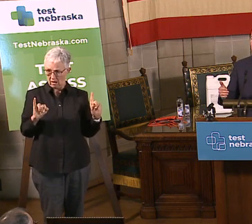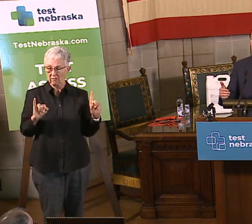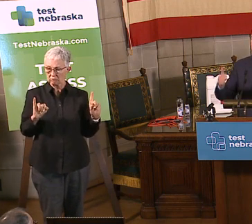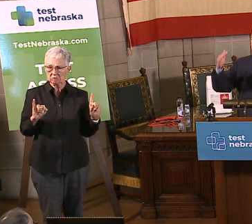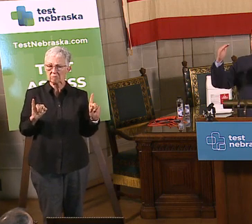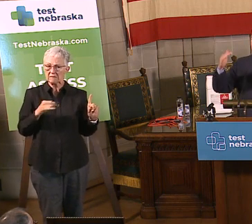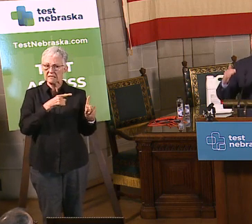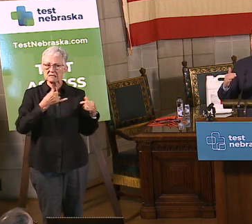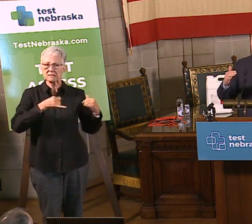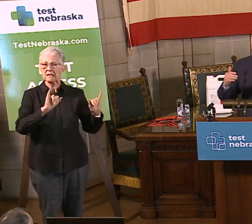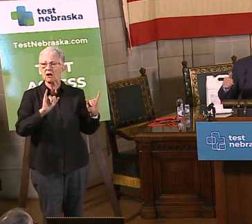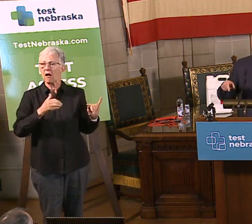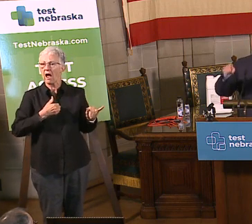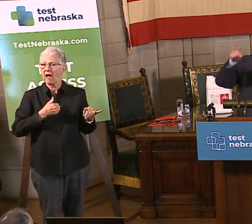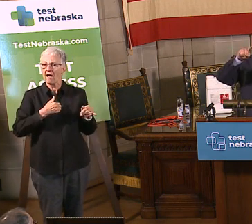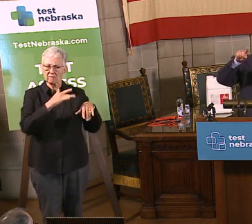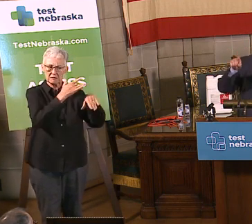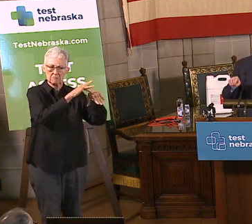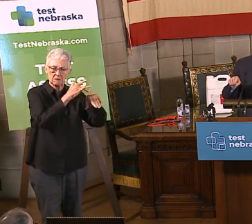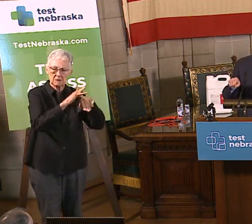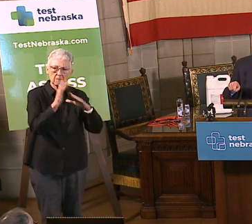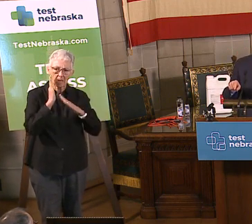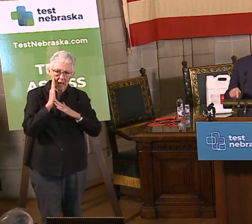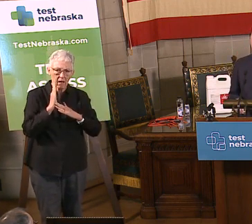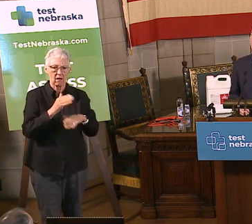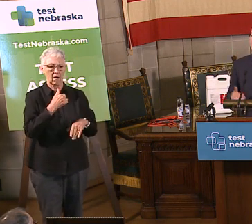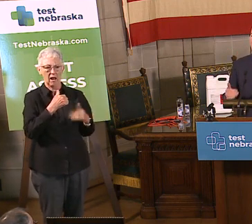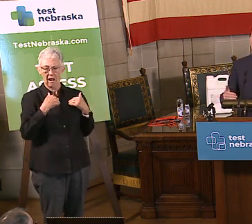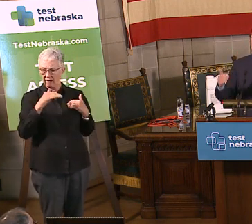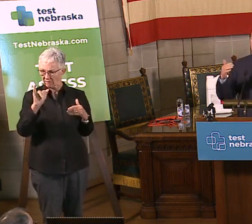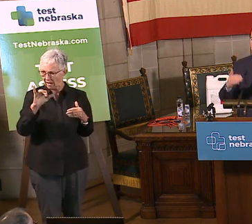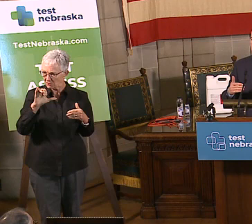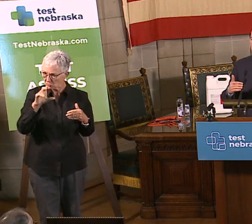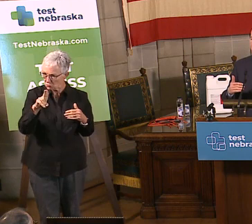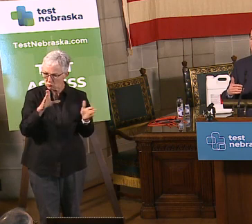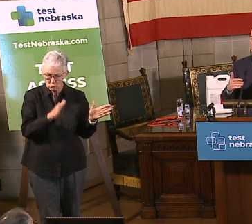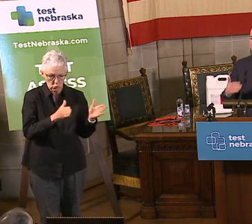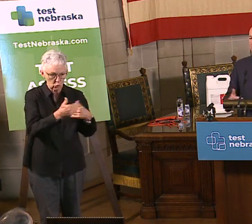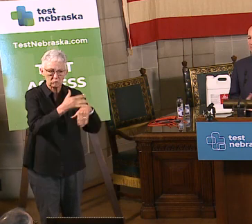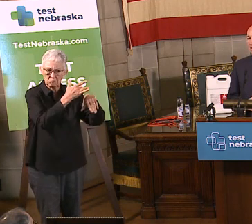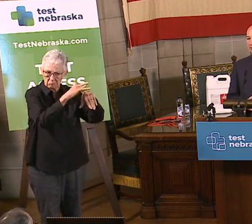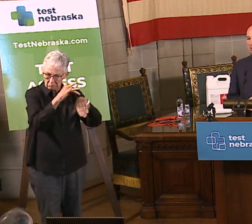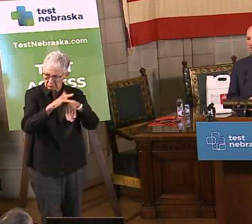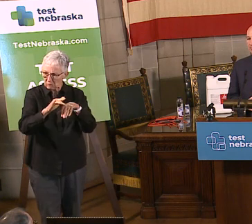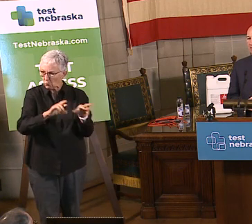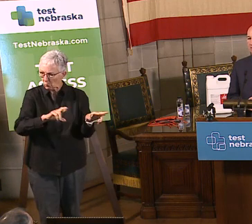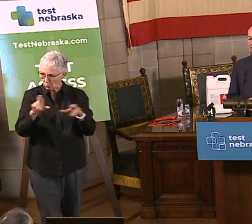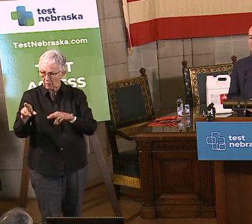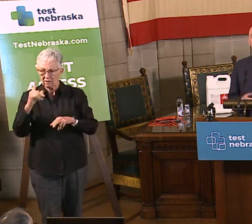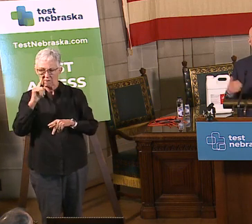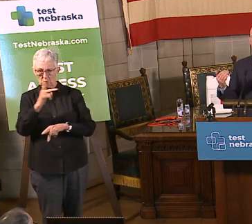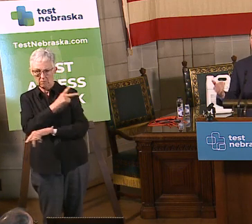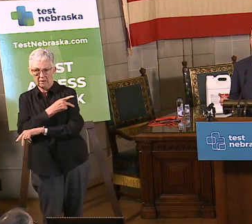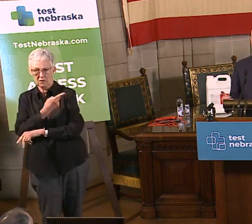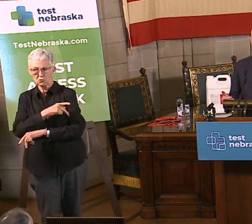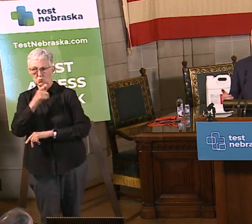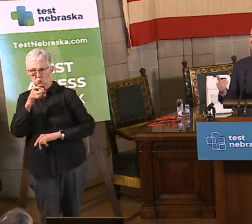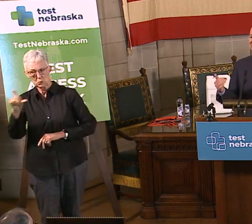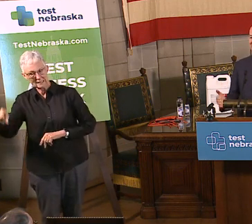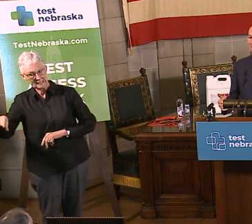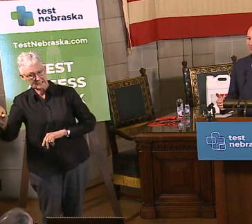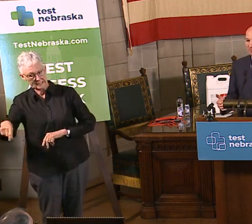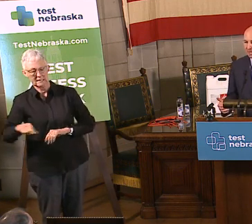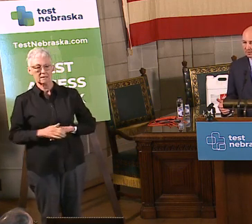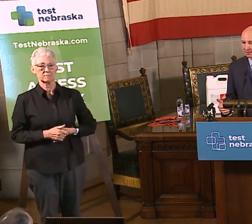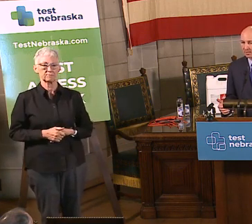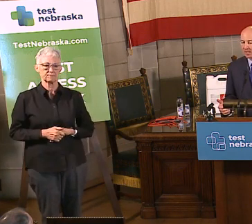flatten the curve. means flattening it down, so you take that peak down, and that you make sure that you preserve your healthcare system by doing that. This is a virus. You